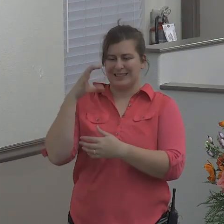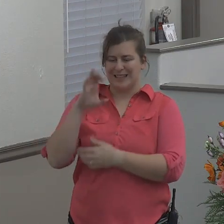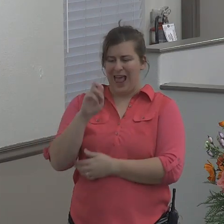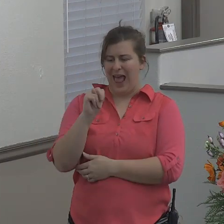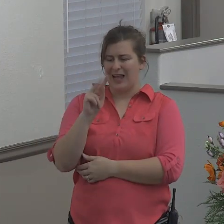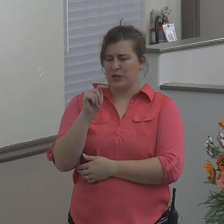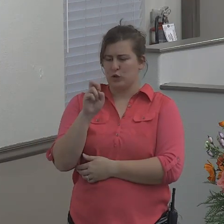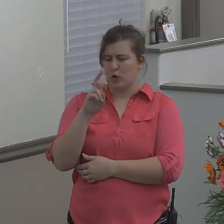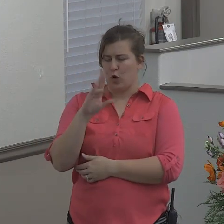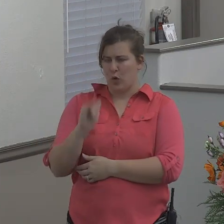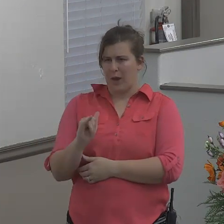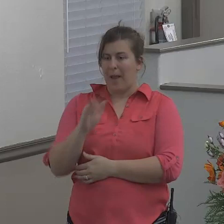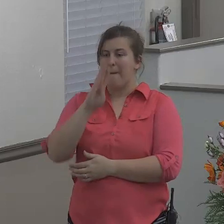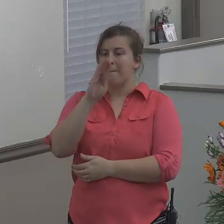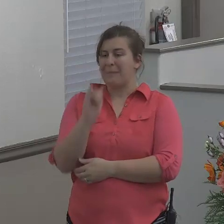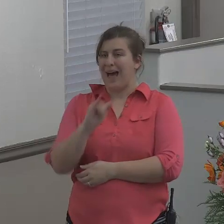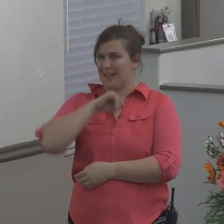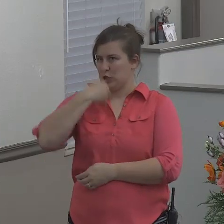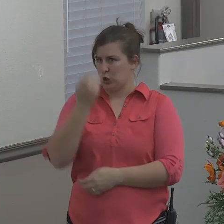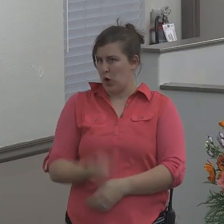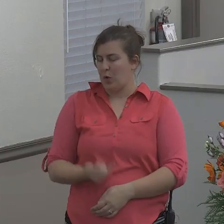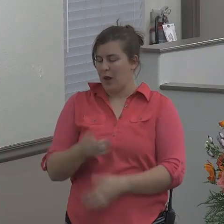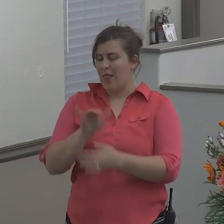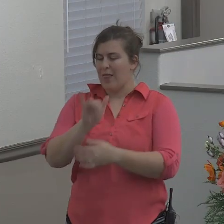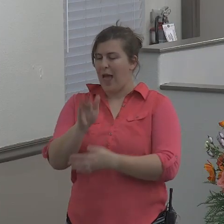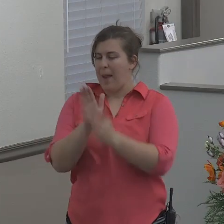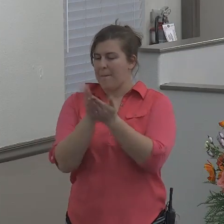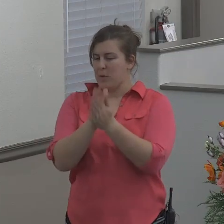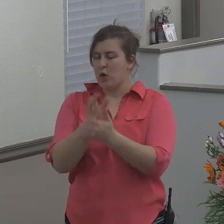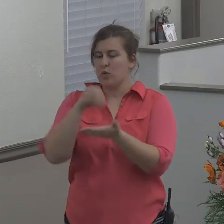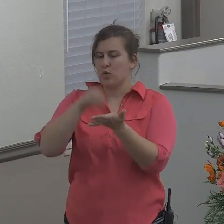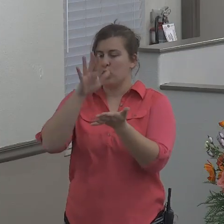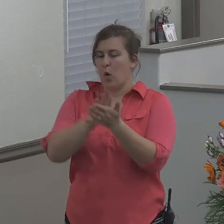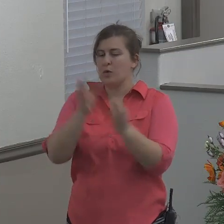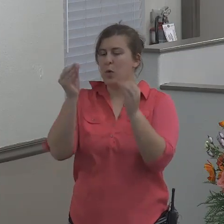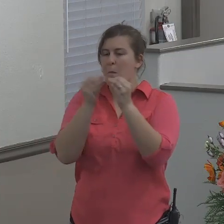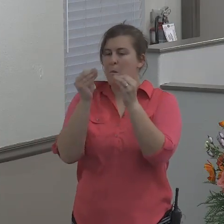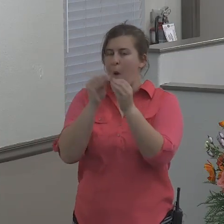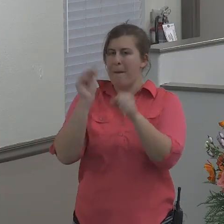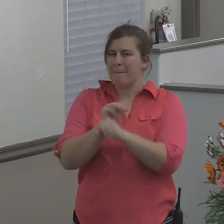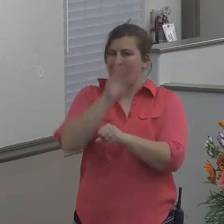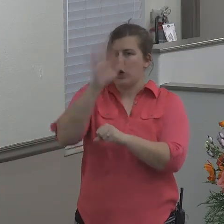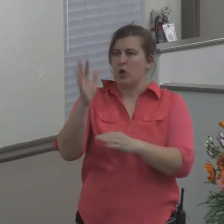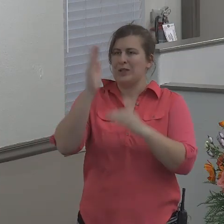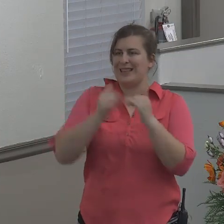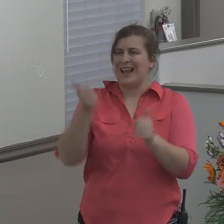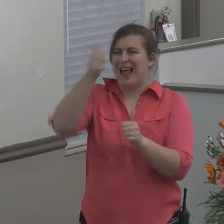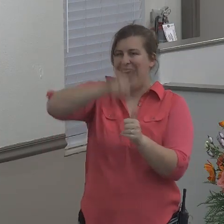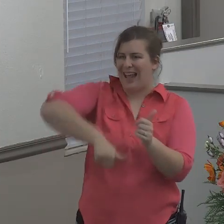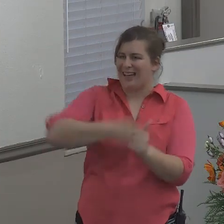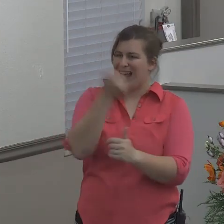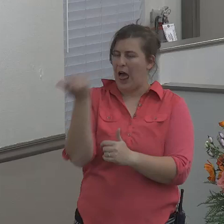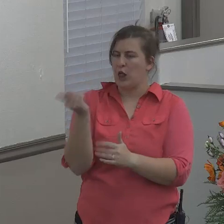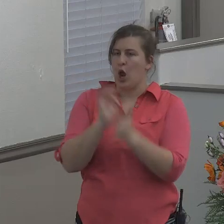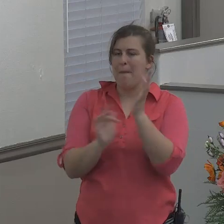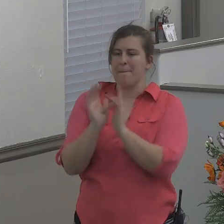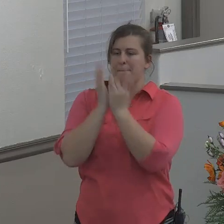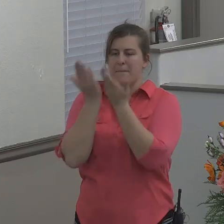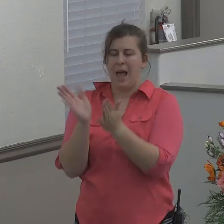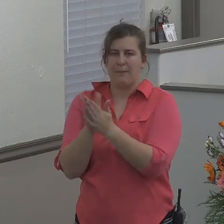The book for its size records more miracles than any other biblical book.